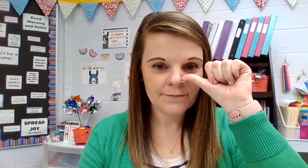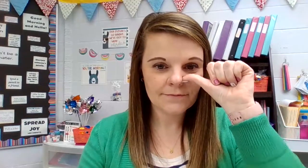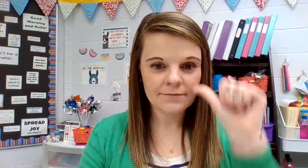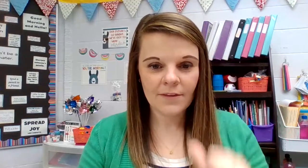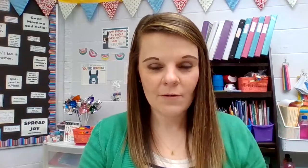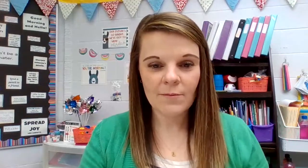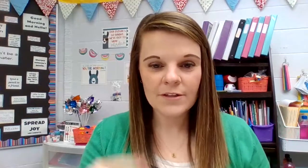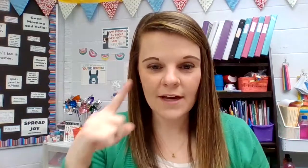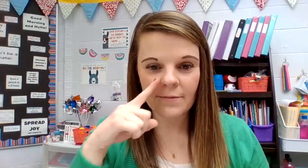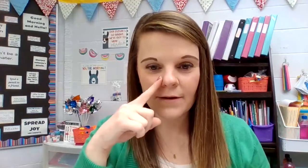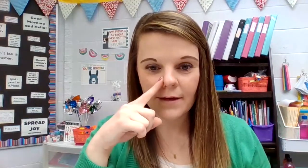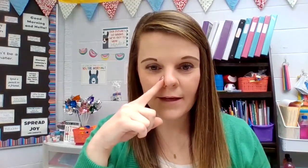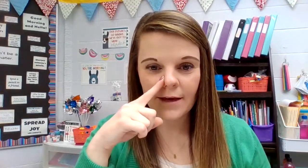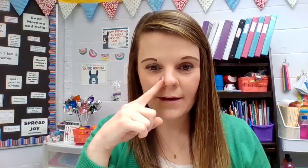One more time. Inhale.